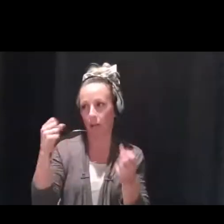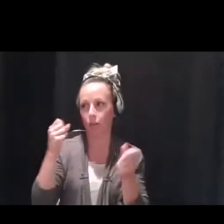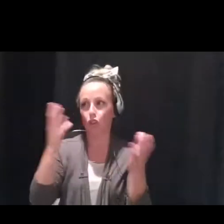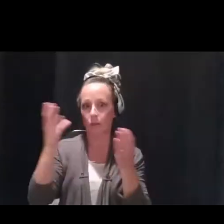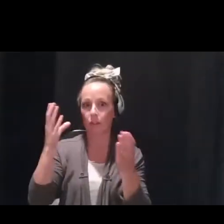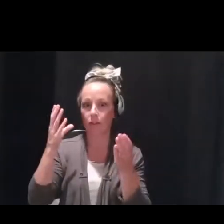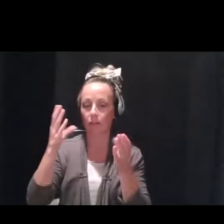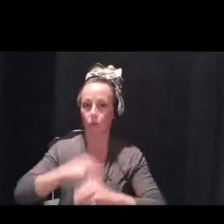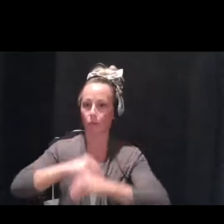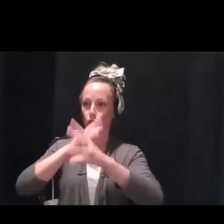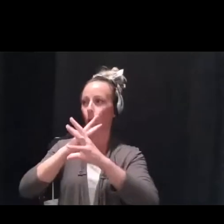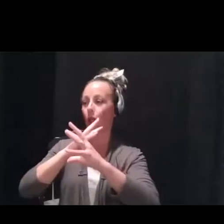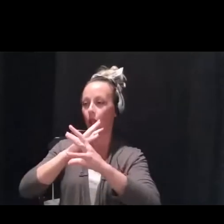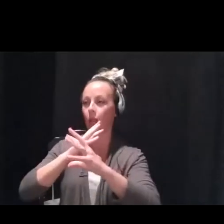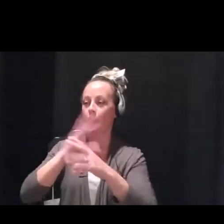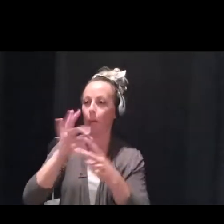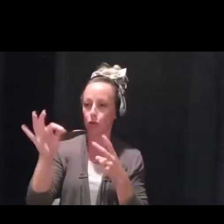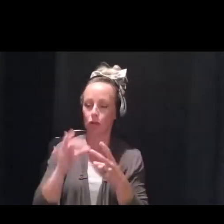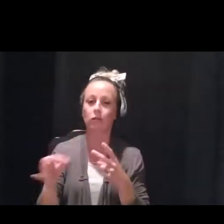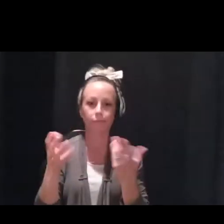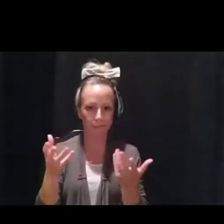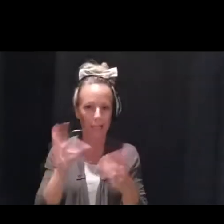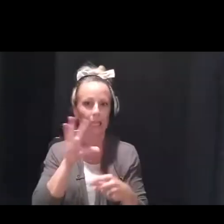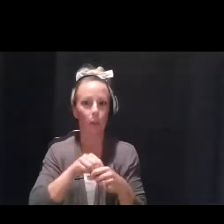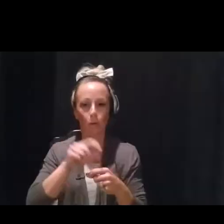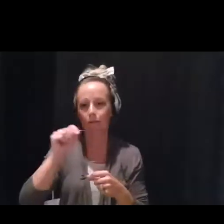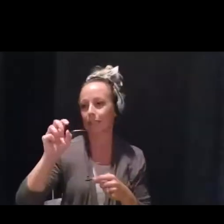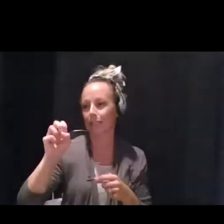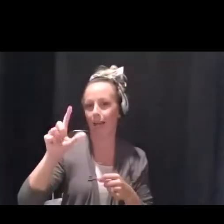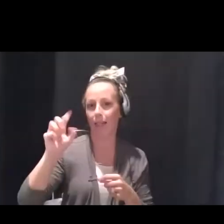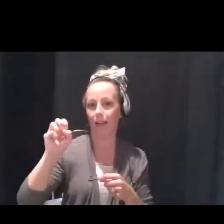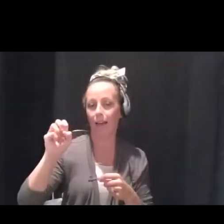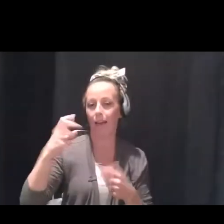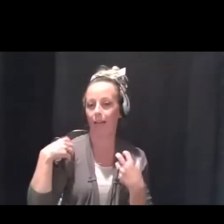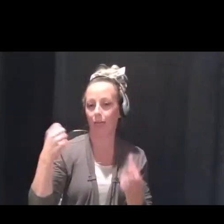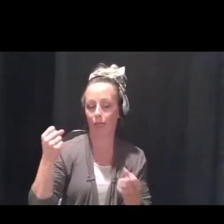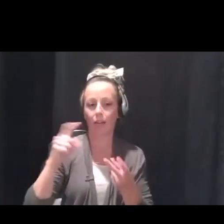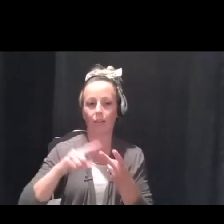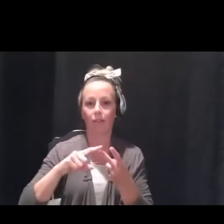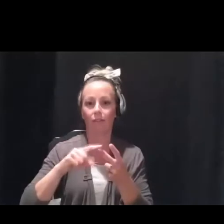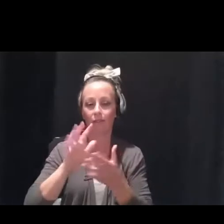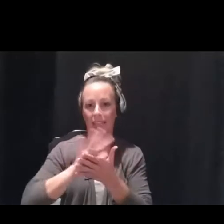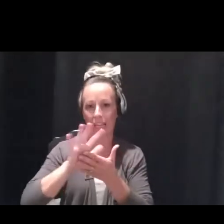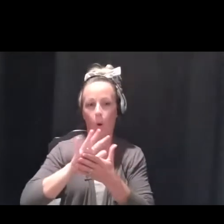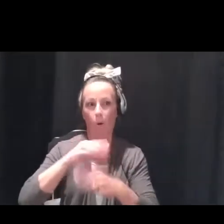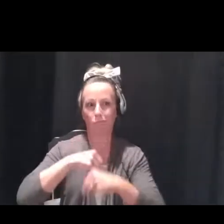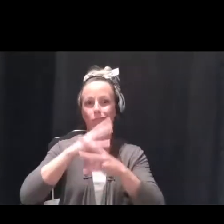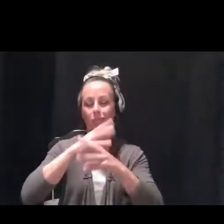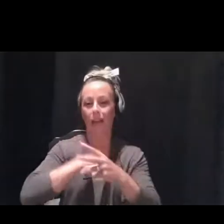virtual mental health options. So, that included telehealth, video interaction, and phone sessions.